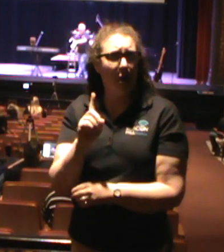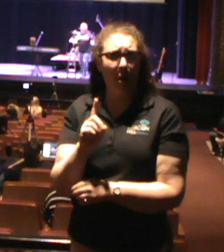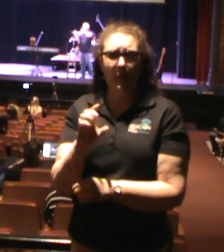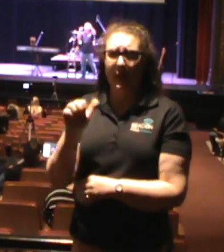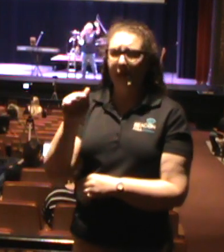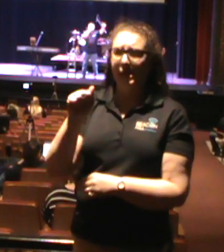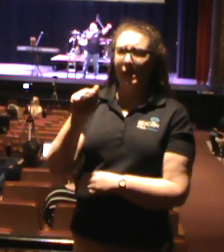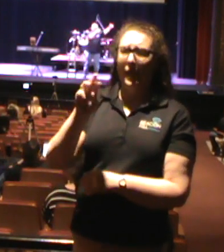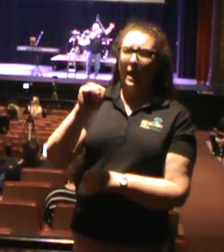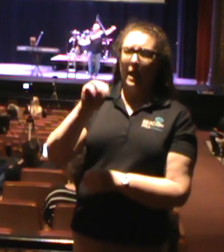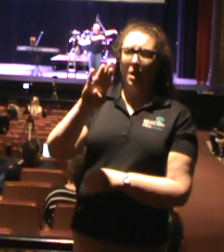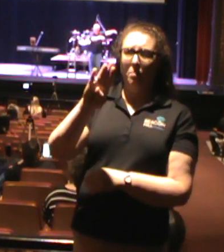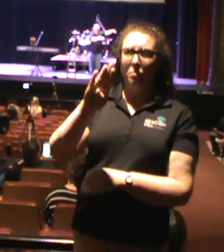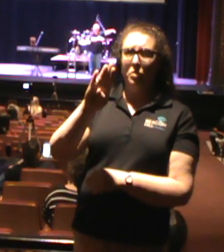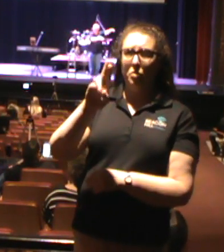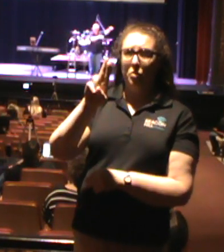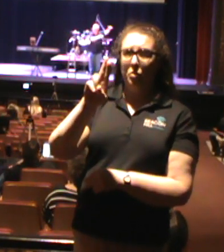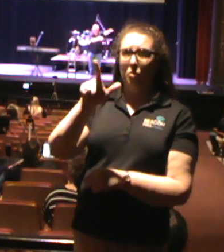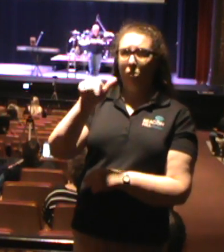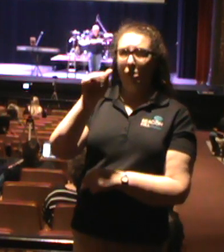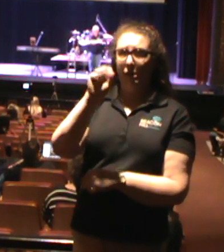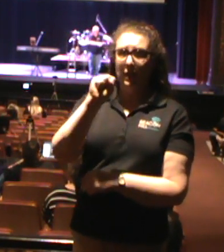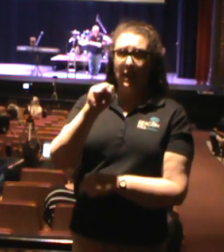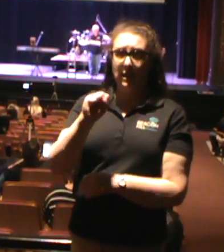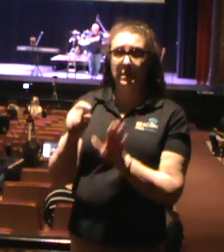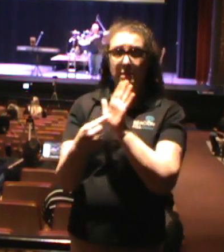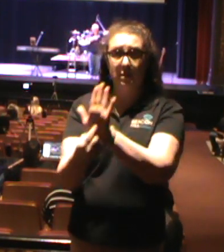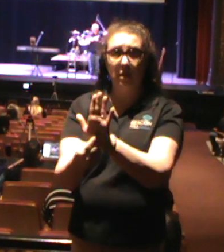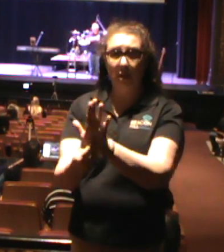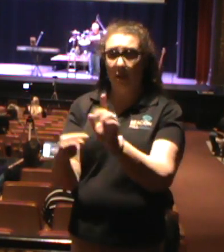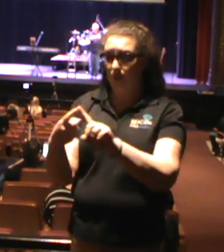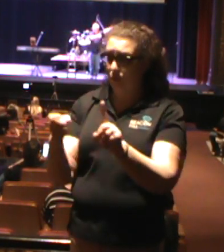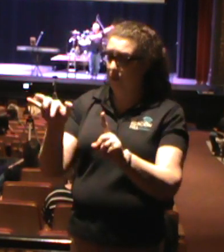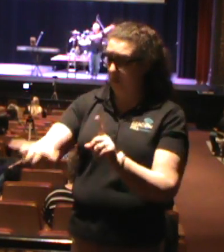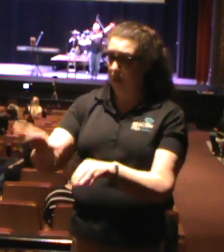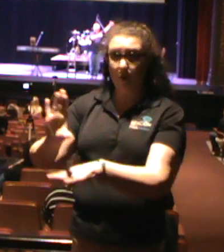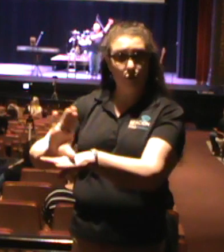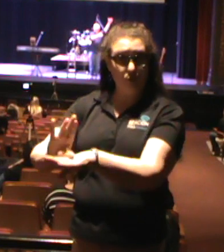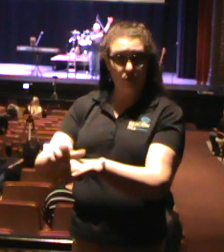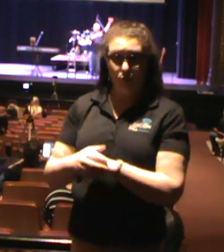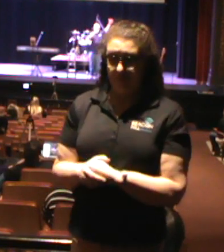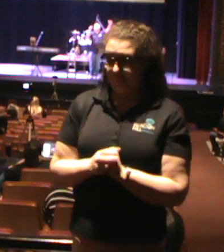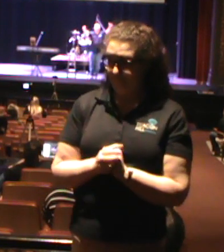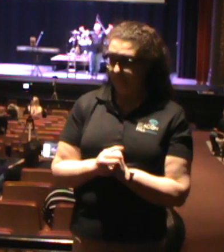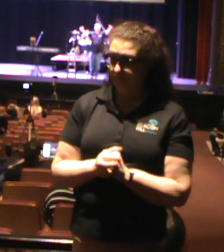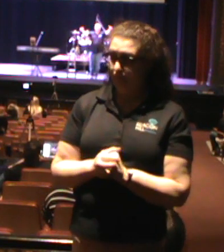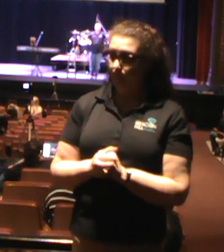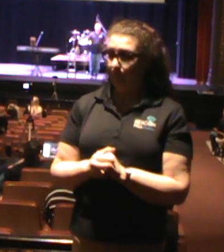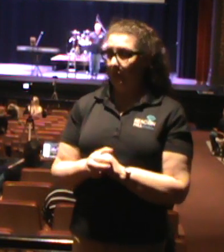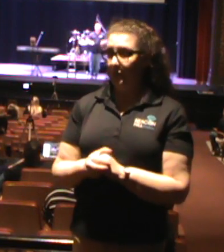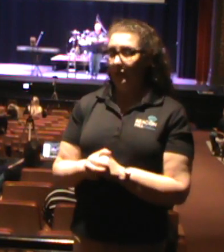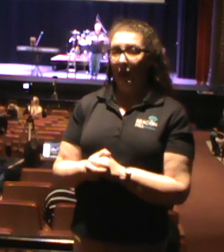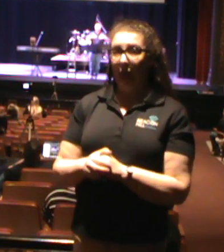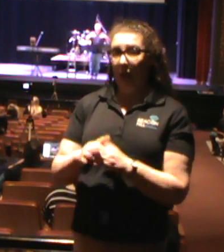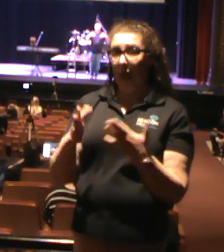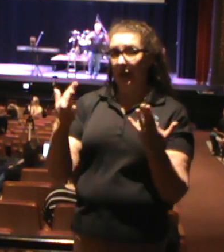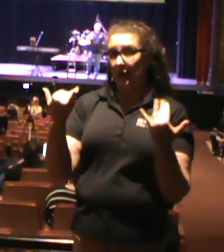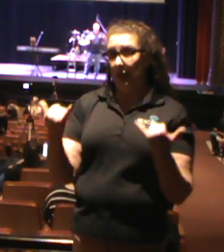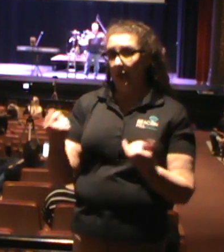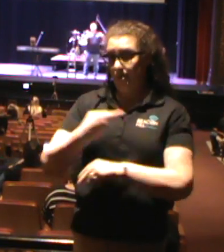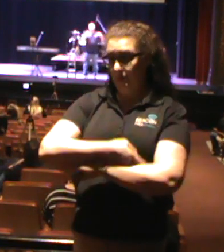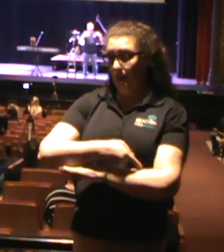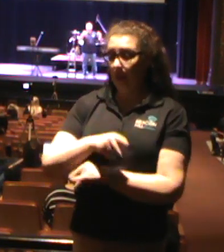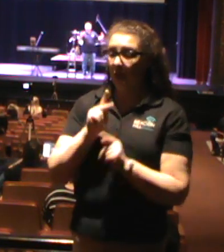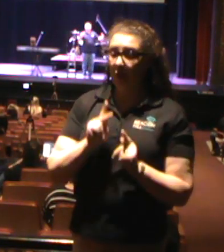comes from? It comes from right here in the Church of Pergamum. You probably didn't know that, did you? And this is where it comes today. And people would